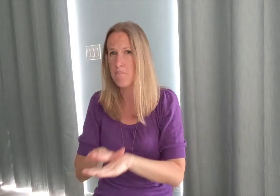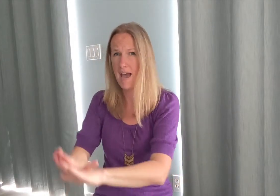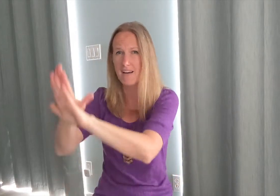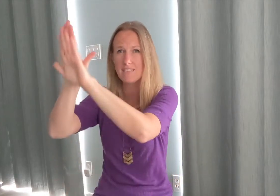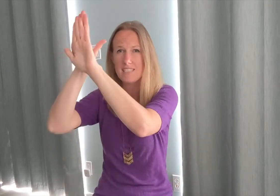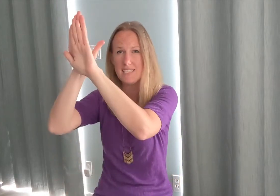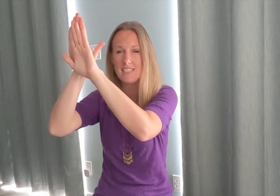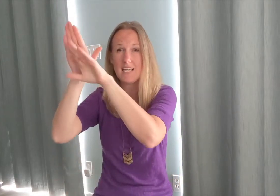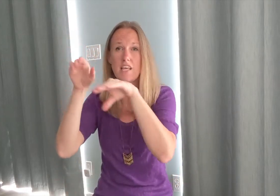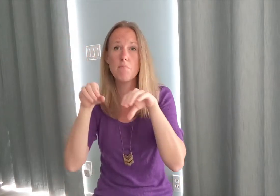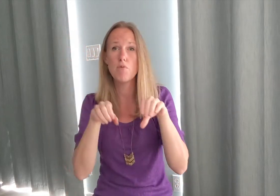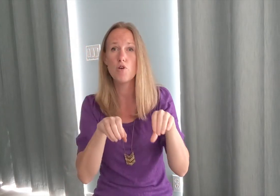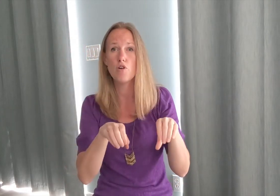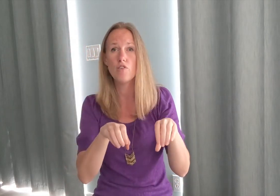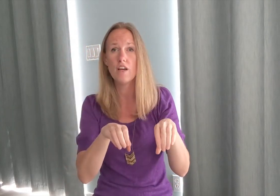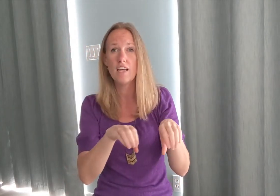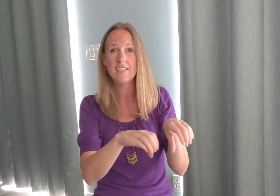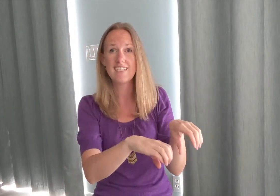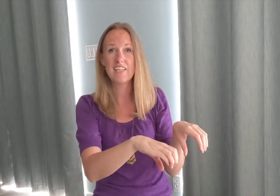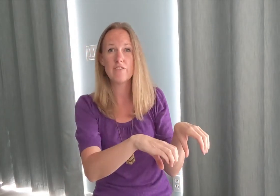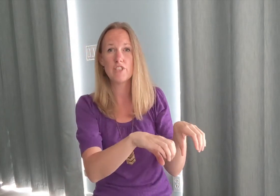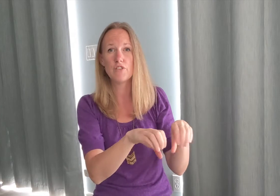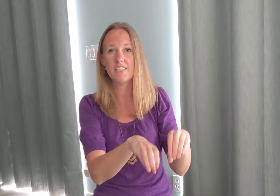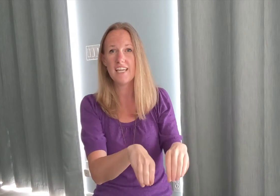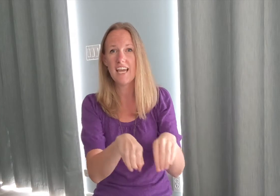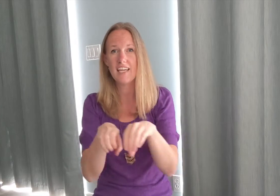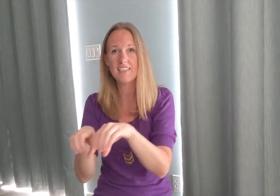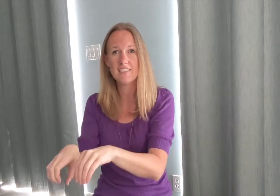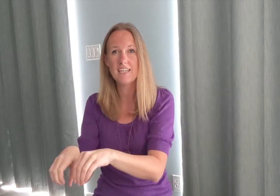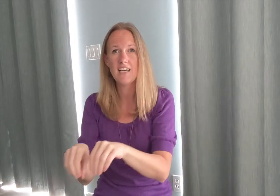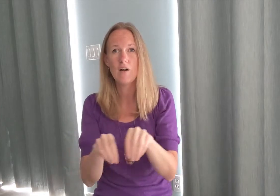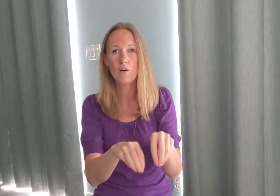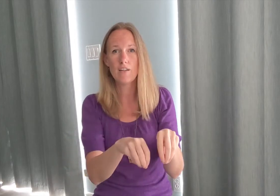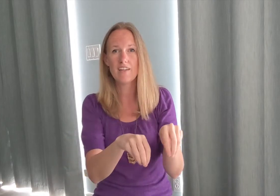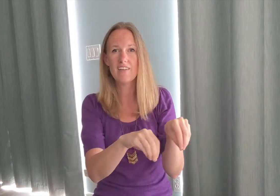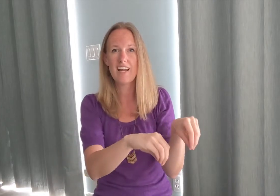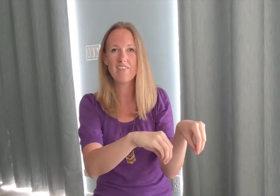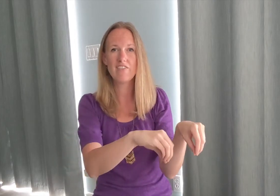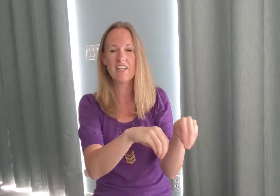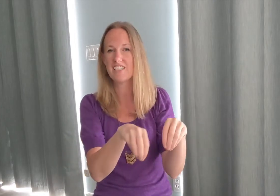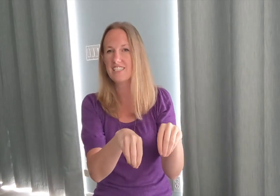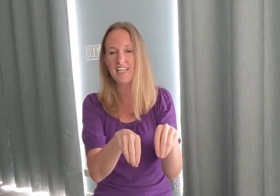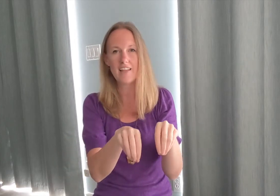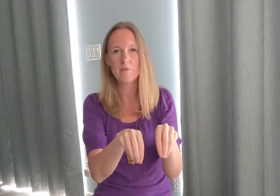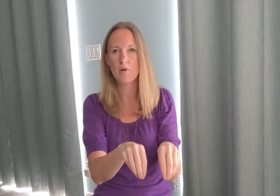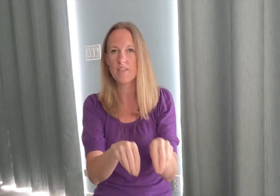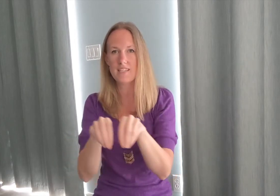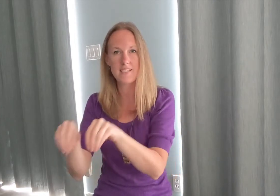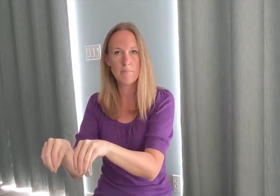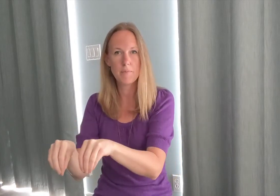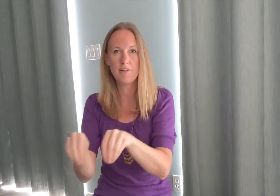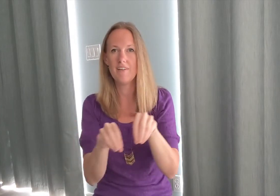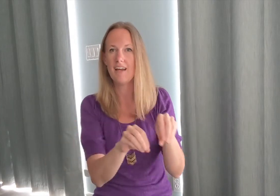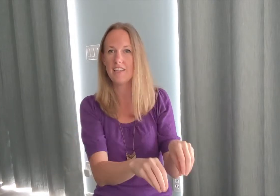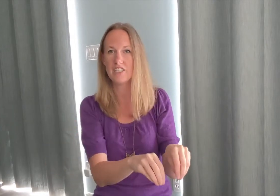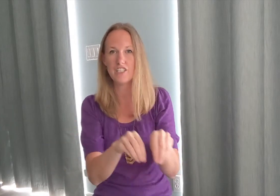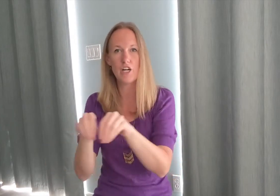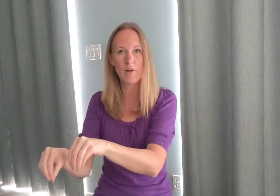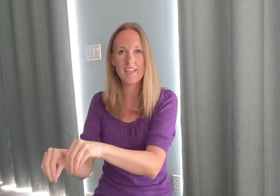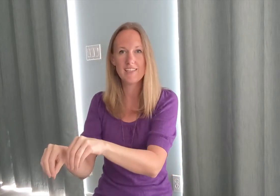mountains and then move it's like you have two sea hands or you can even have your fingers together both is acceptable and you're just showing that